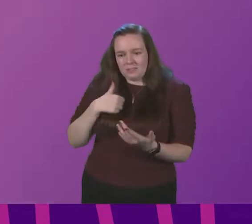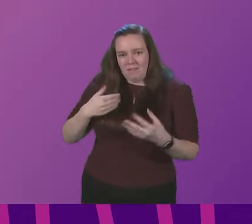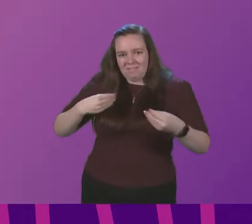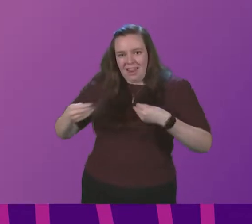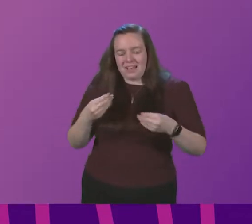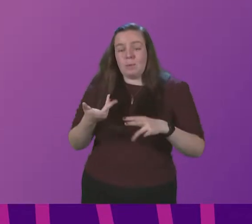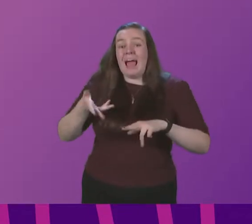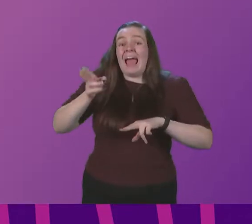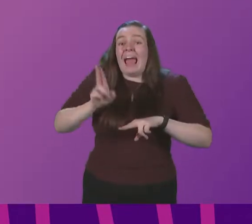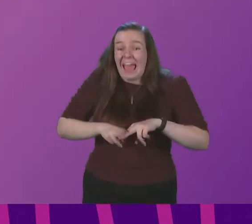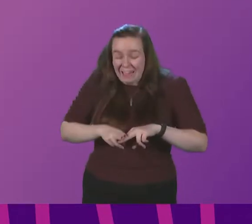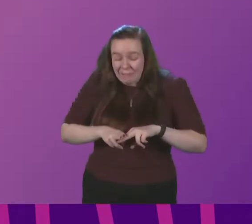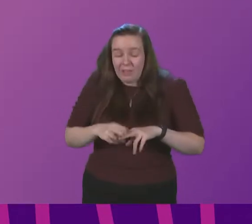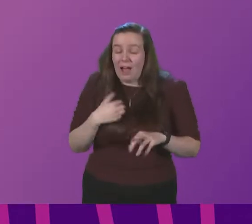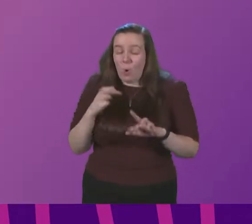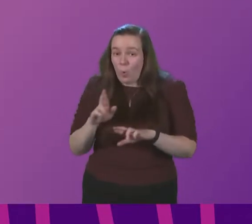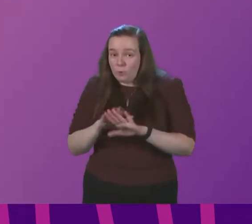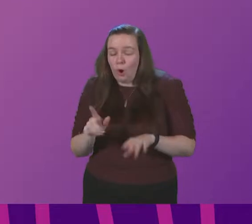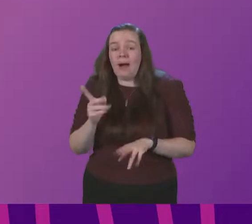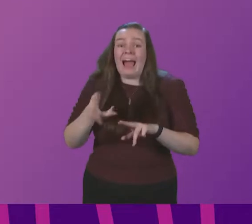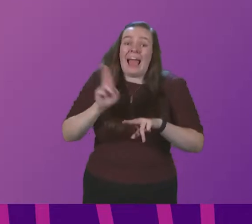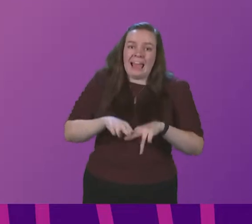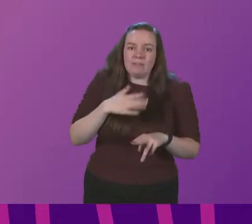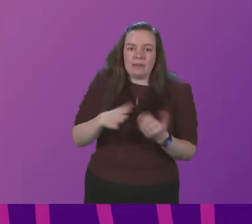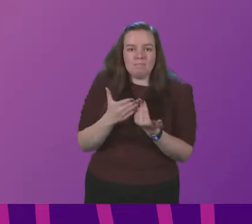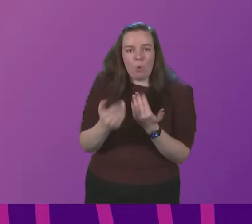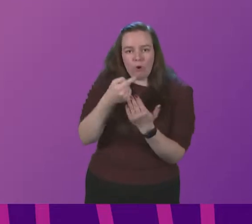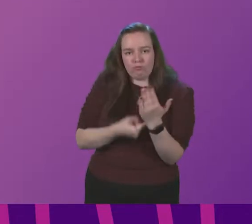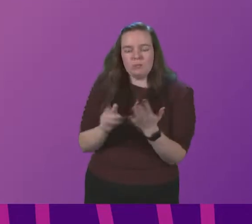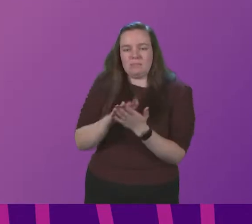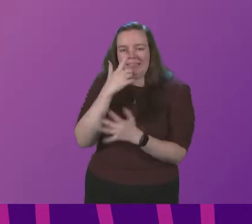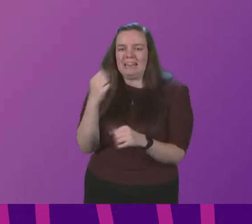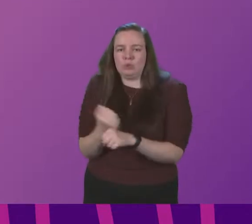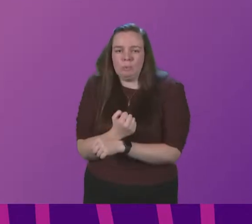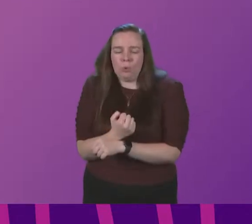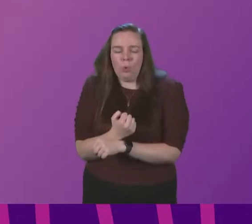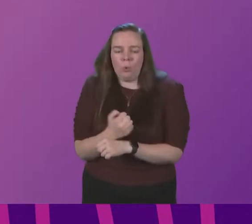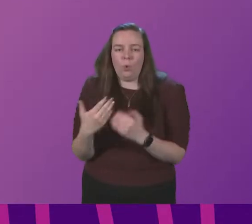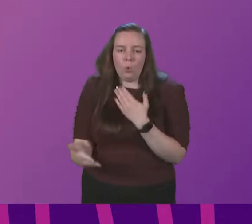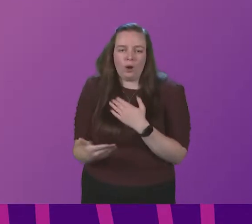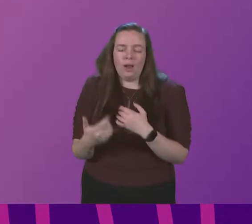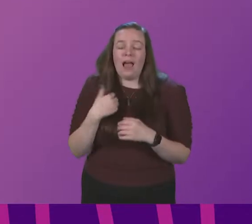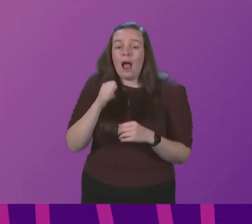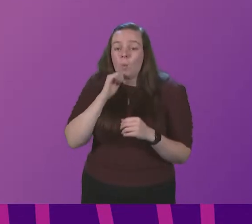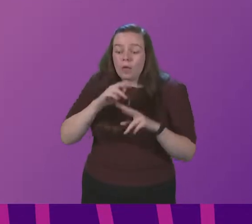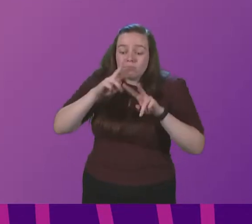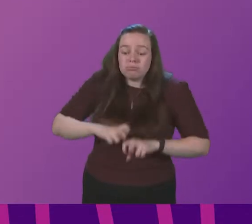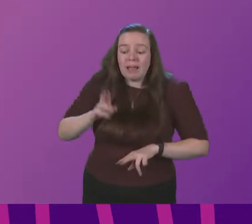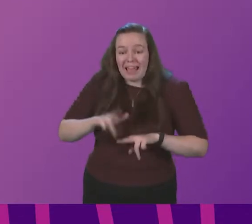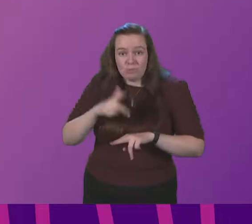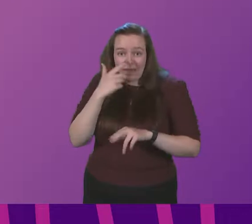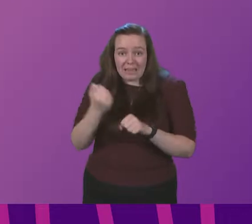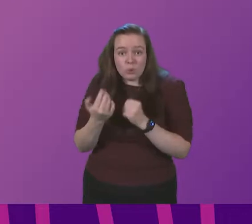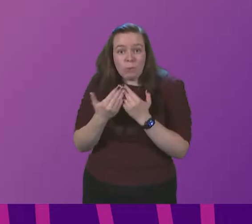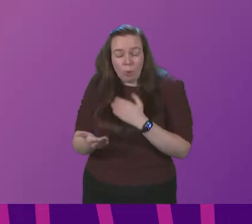should and I hope we don't but should we need to go further in order to do more so I will look at that and if we can do more we